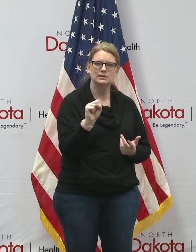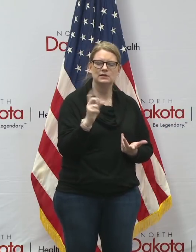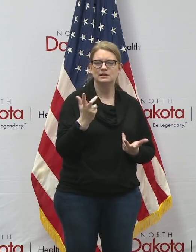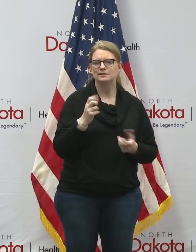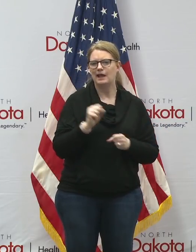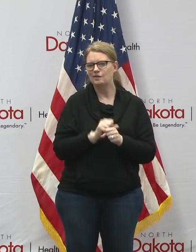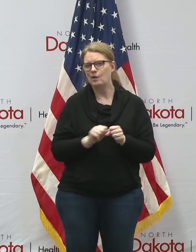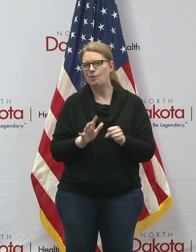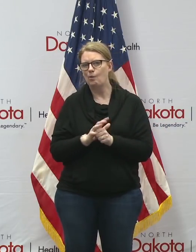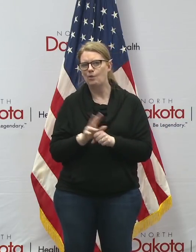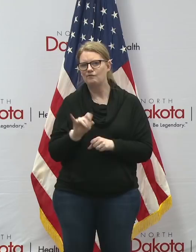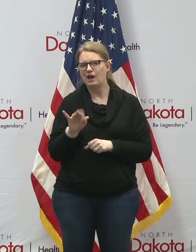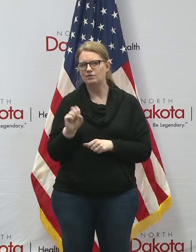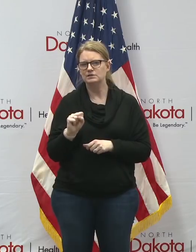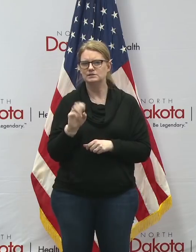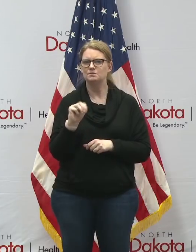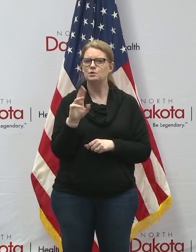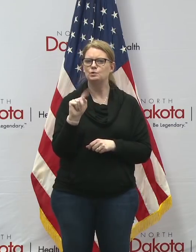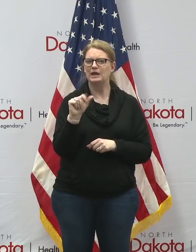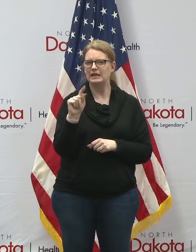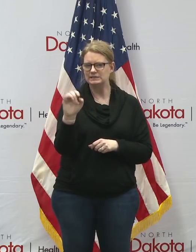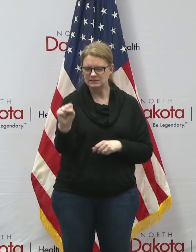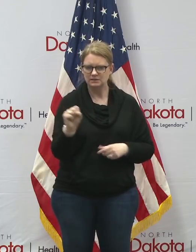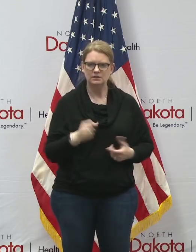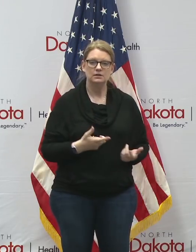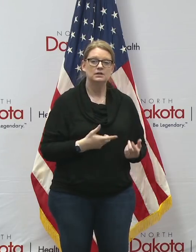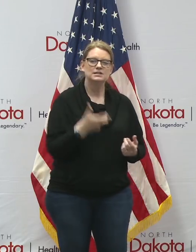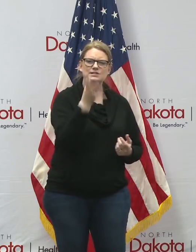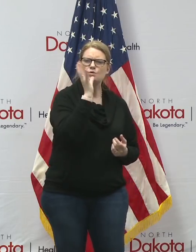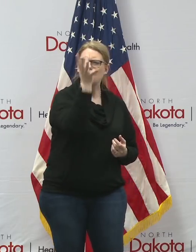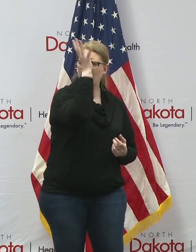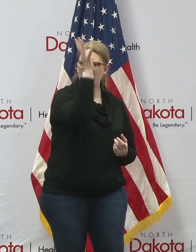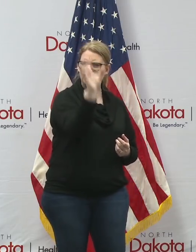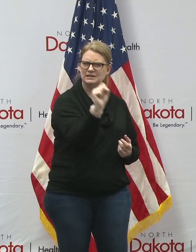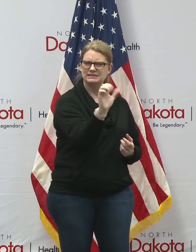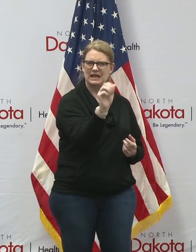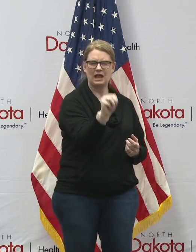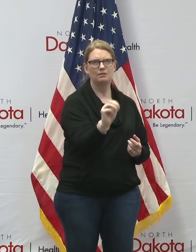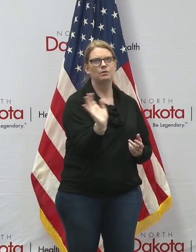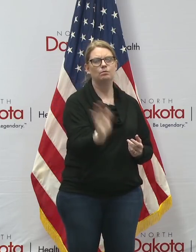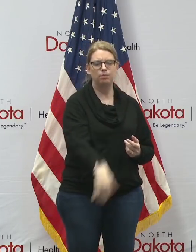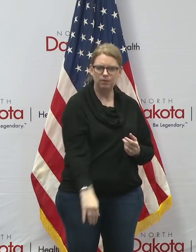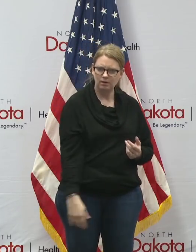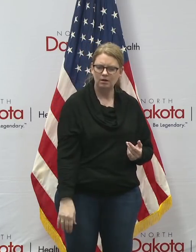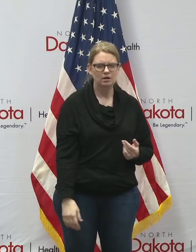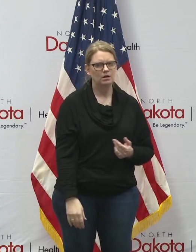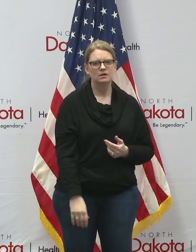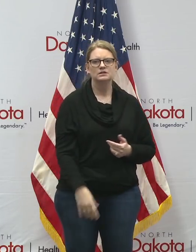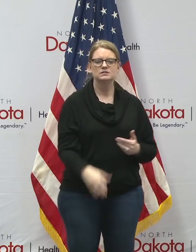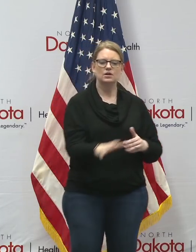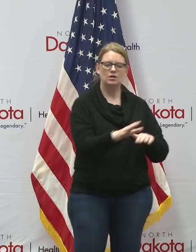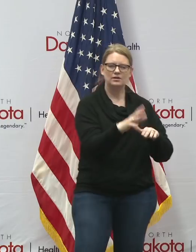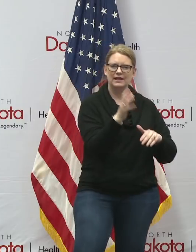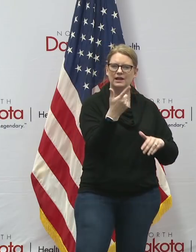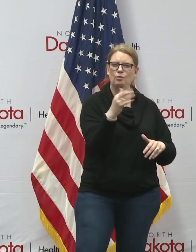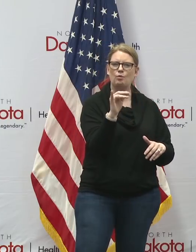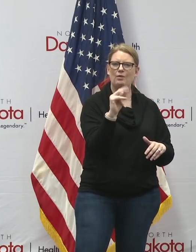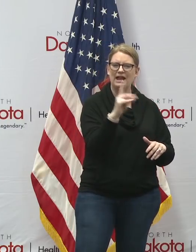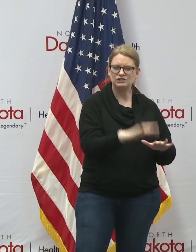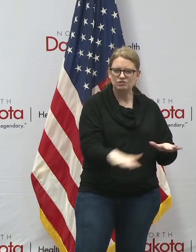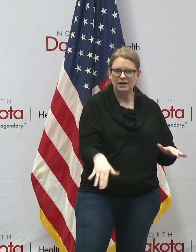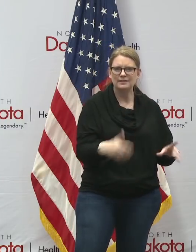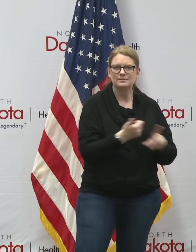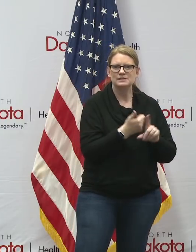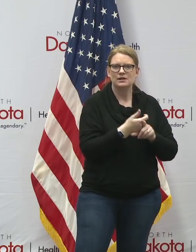mutates the grandparent scam is an age-old scam where a grandchild will call up grandma